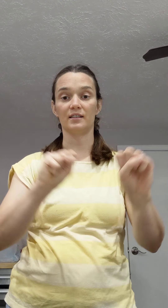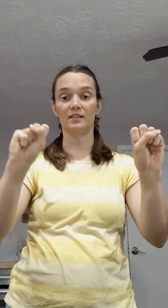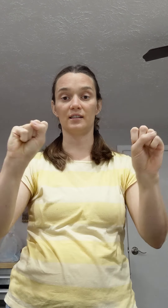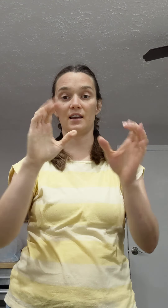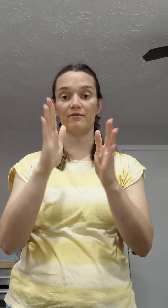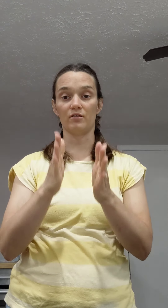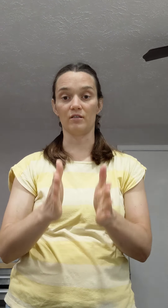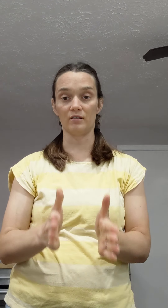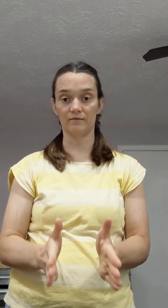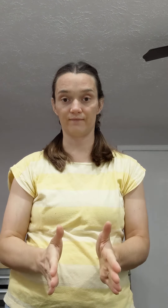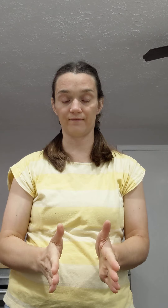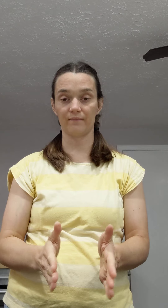Savior,